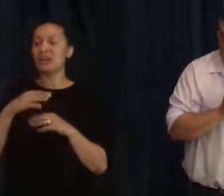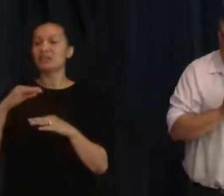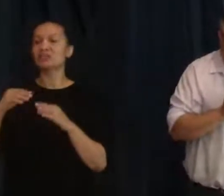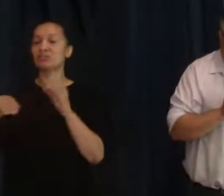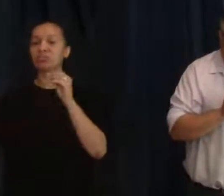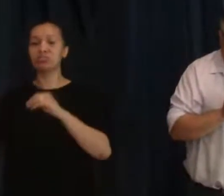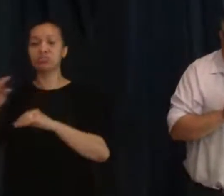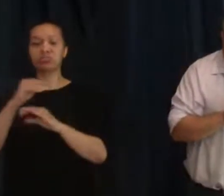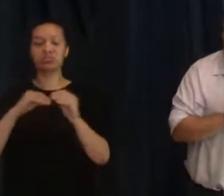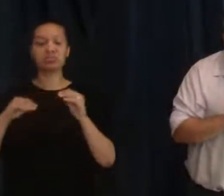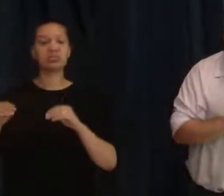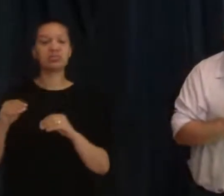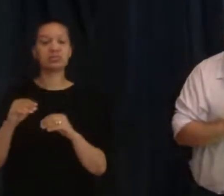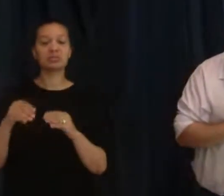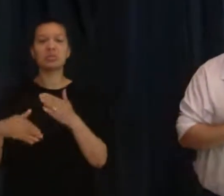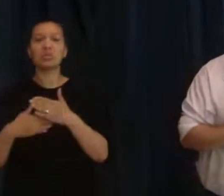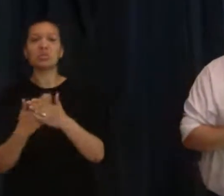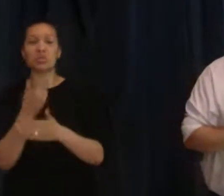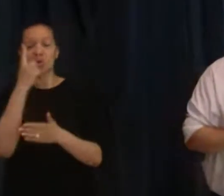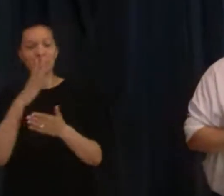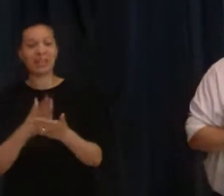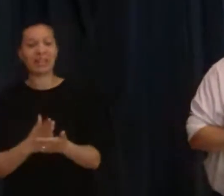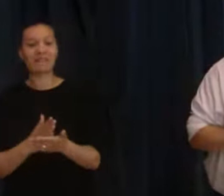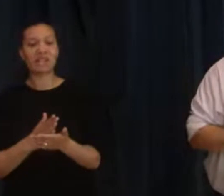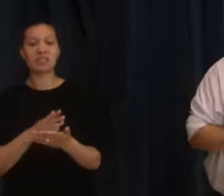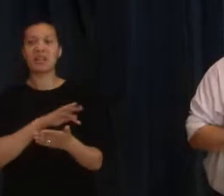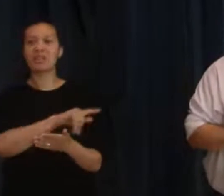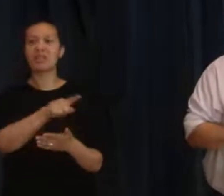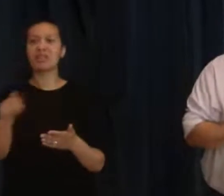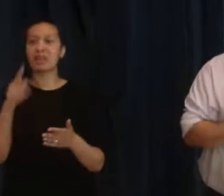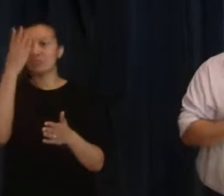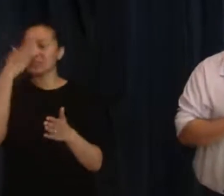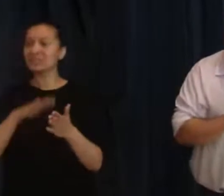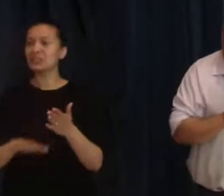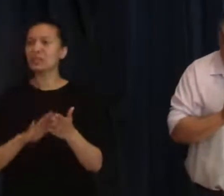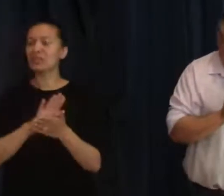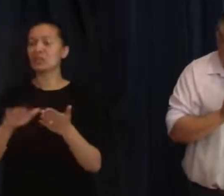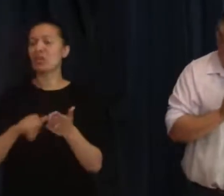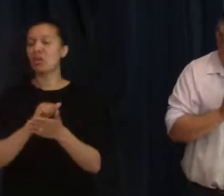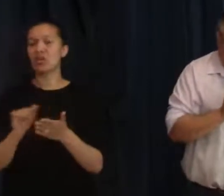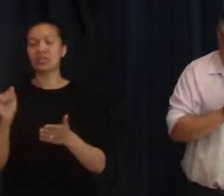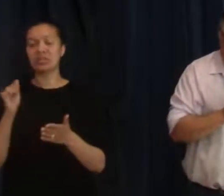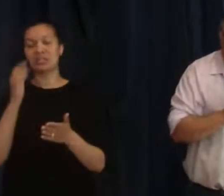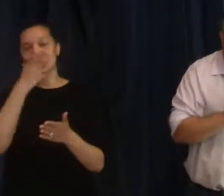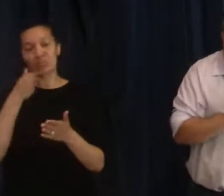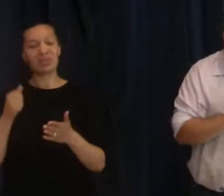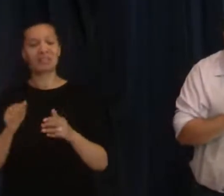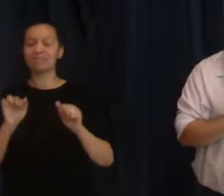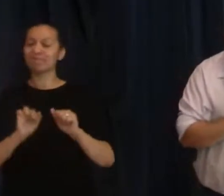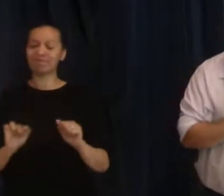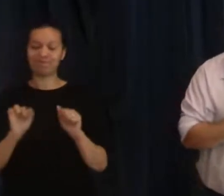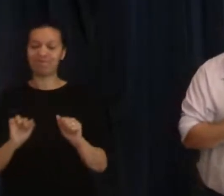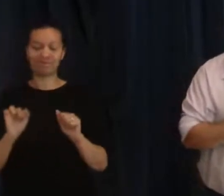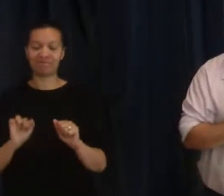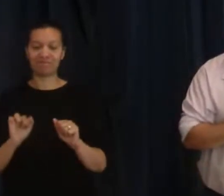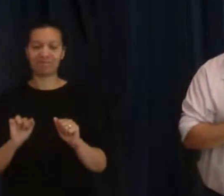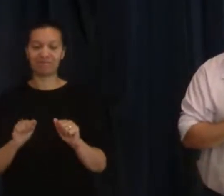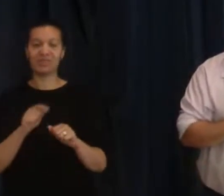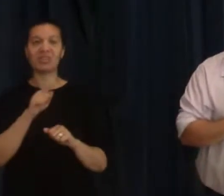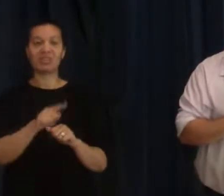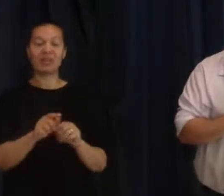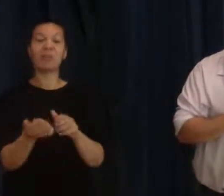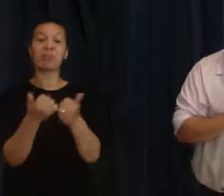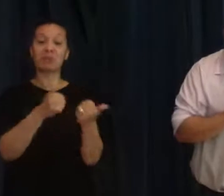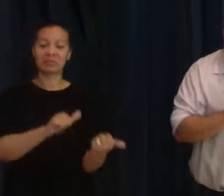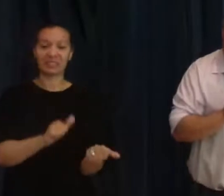the Holy Spirit. Because the Holy Spirit had not yet come on any of them. They had simply been baptized in the name of the Lord Jesus.